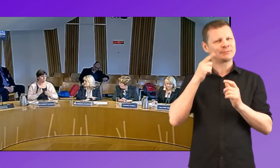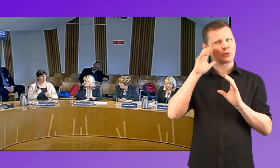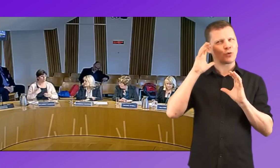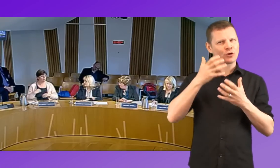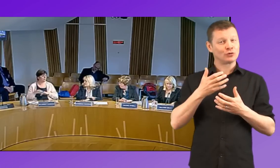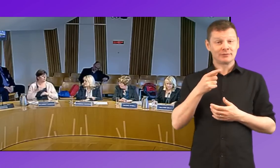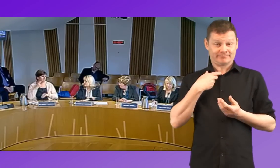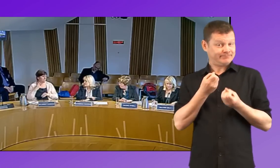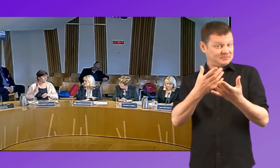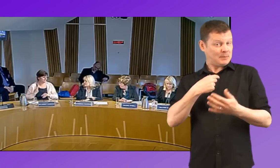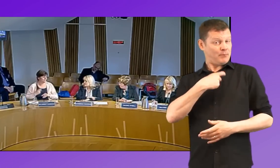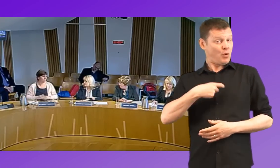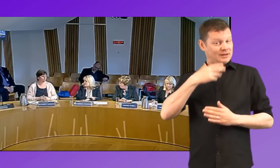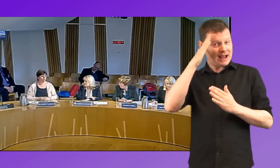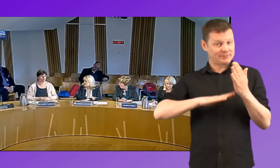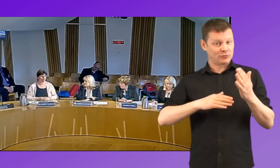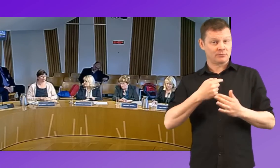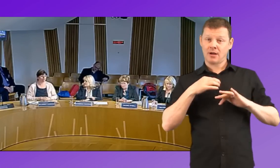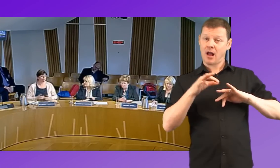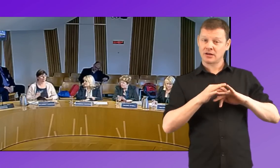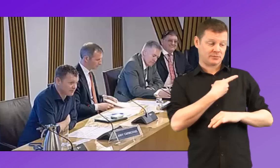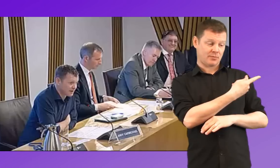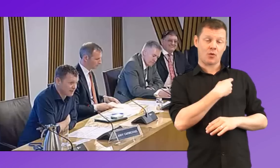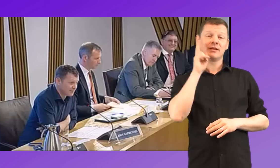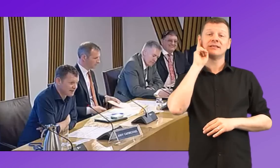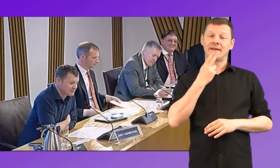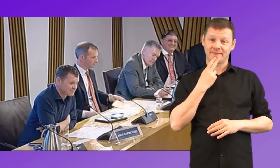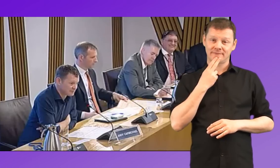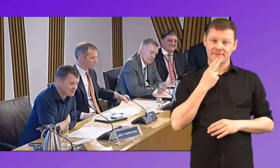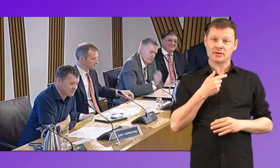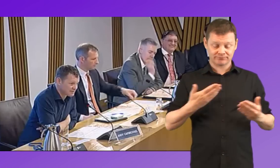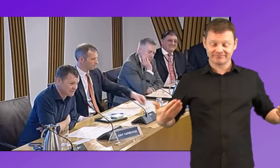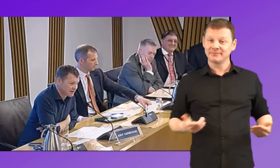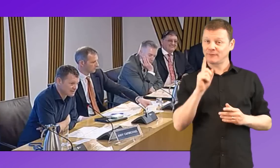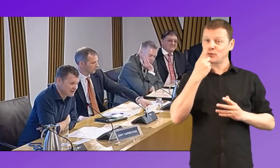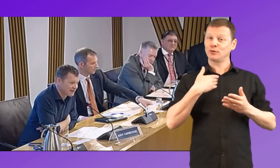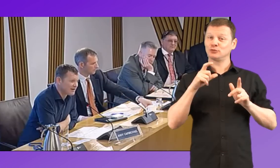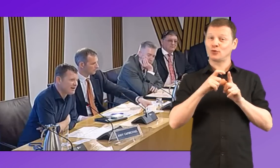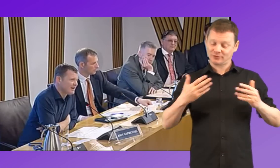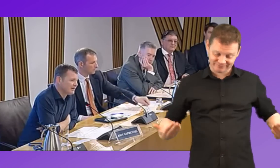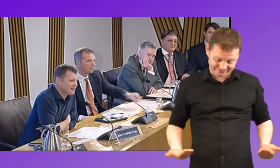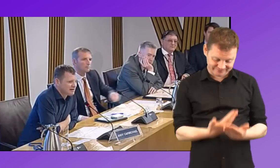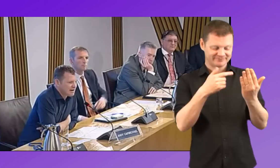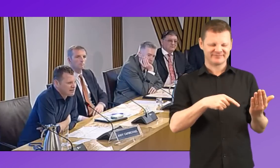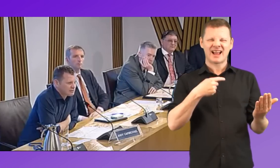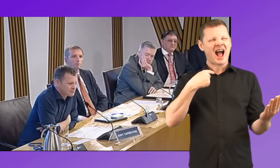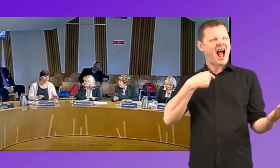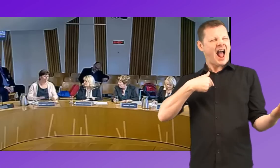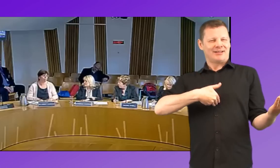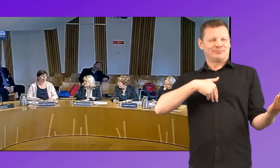myself, you know, we were given the, because both my husband and I are deaf, we were, uh, the test was administered the next day. And I knew she was kind of